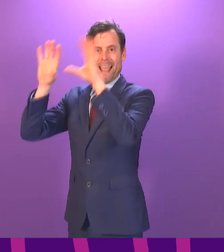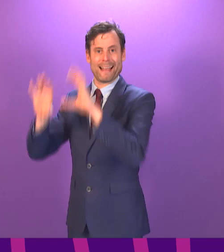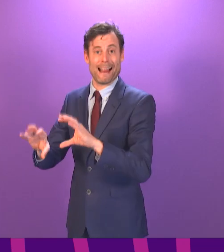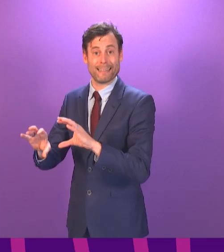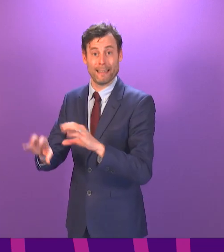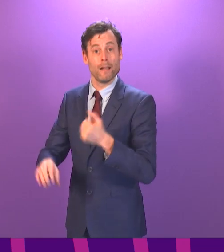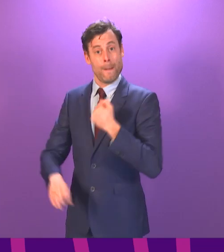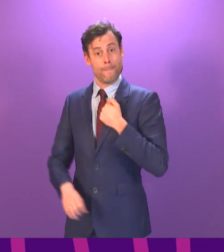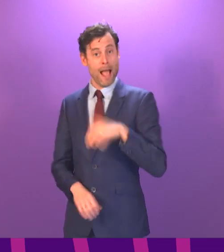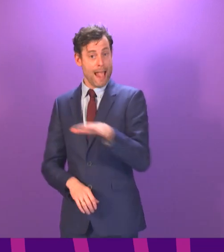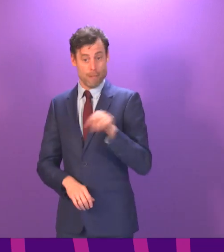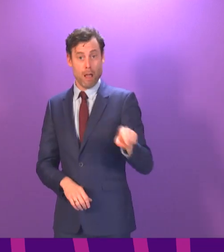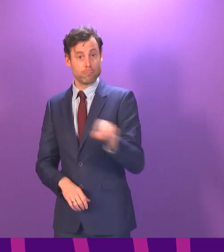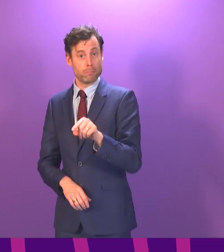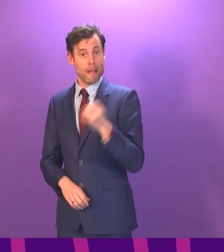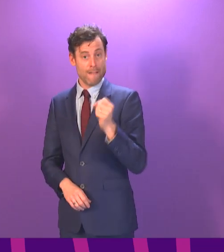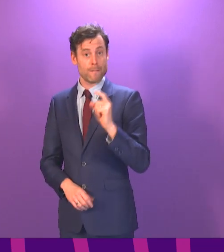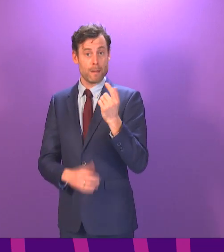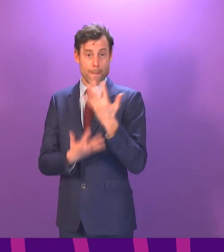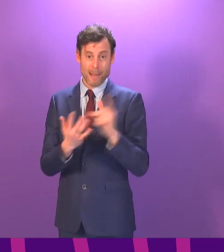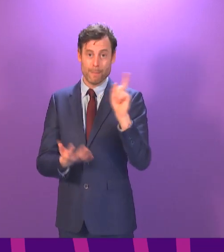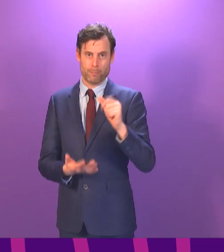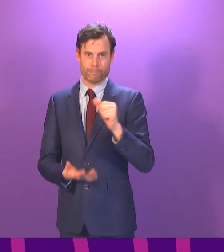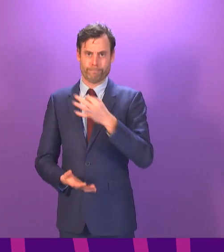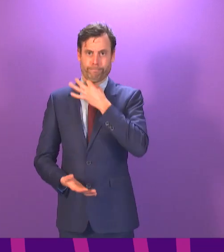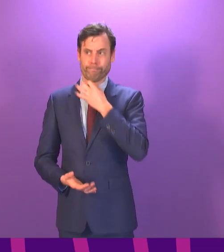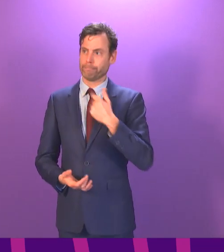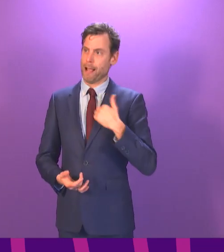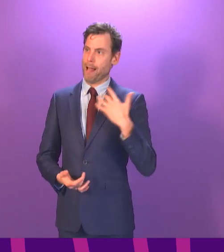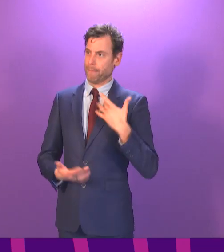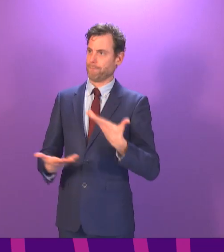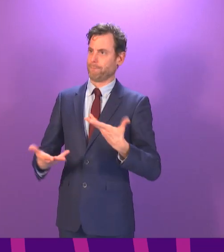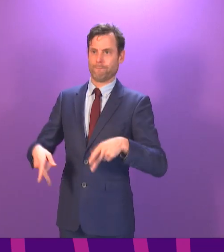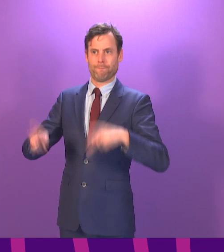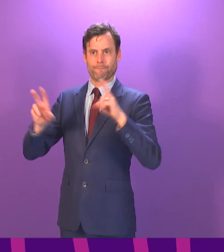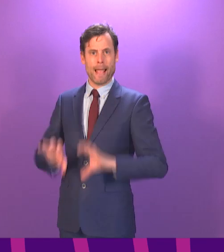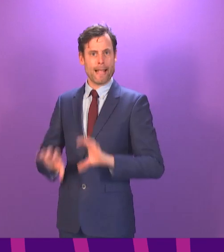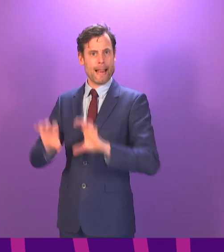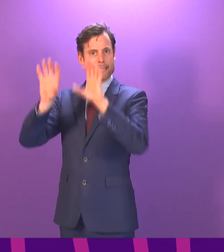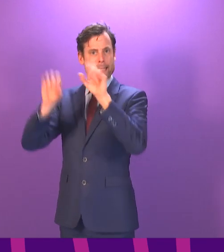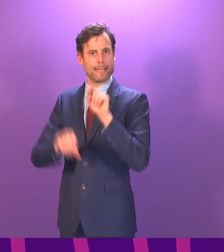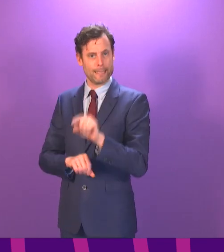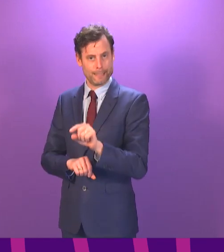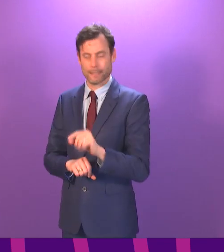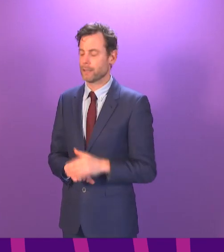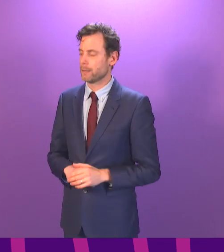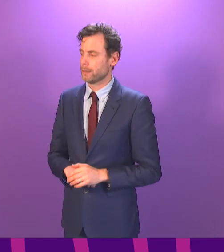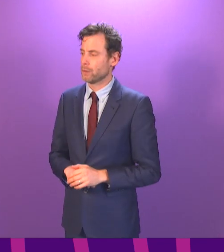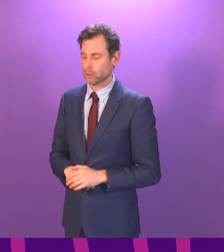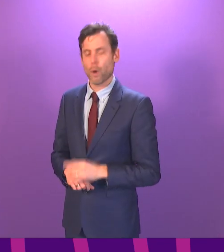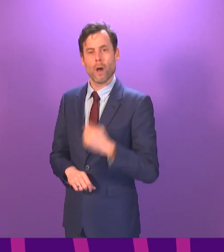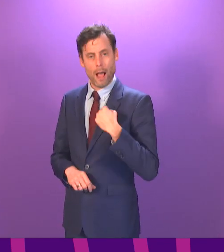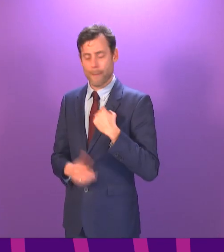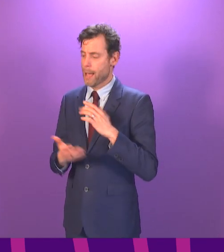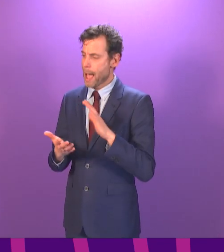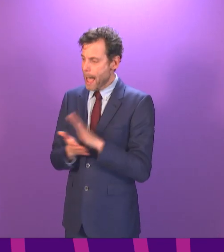urgent that is. But once I have the opportunity to catch up on whatever has been announced today and what the implications might be for the Scottish Government decision-making, I'm